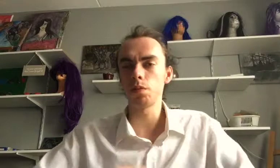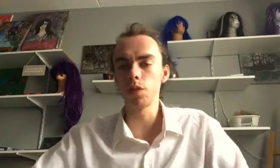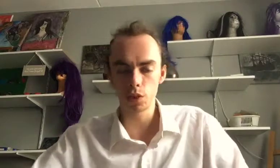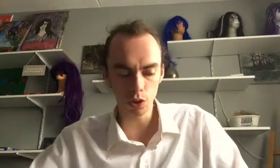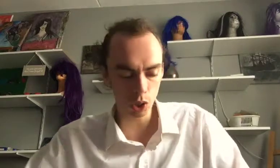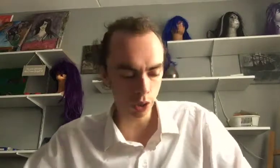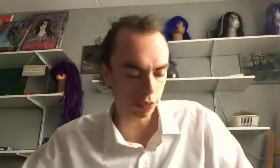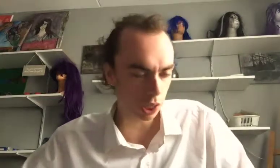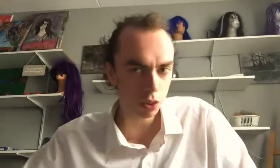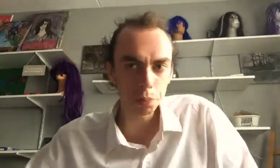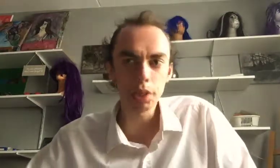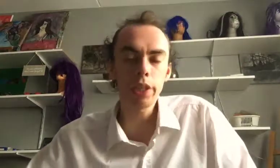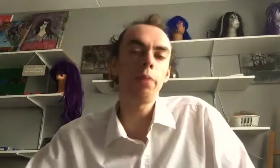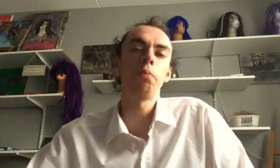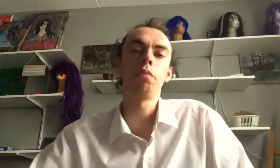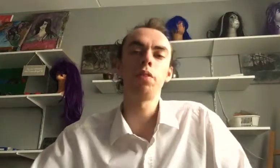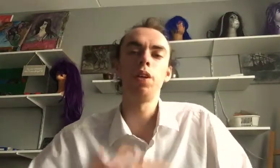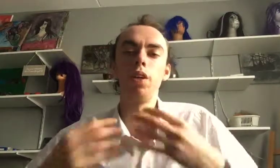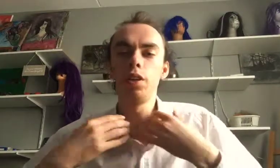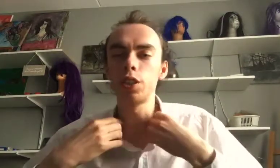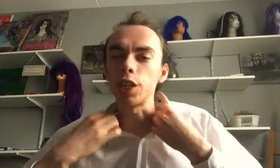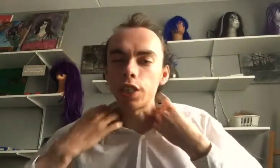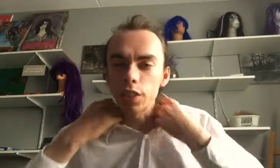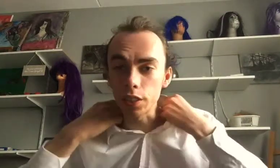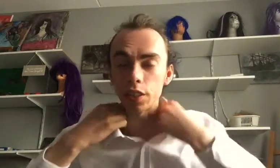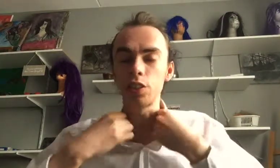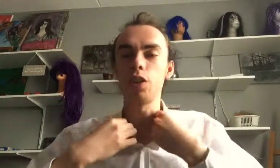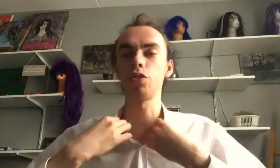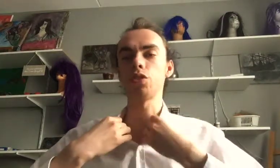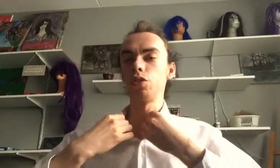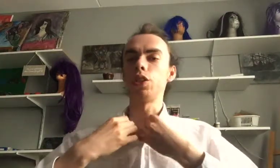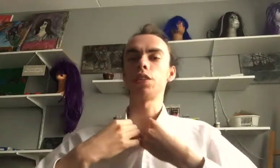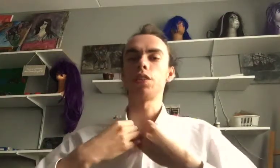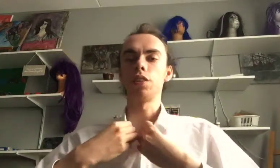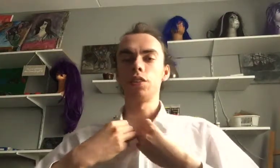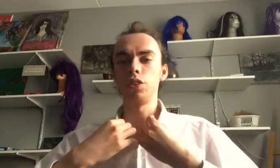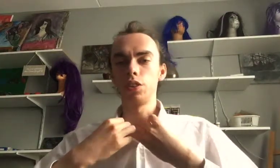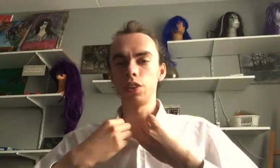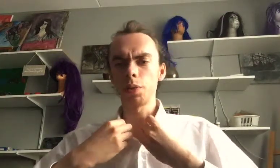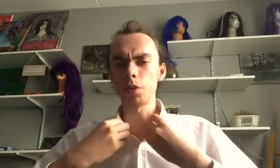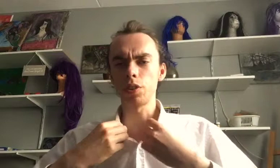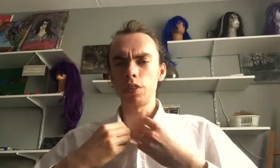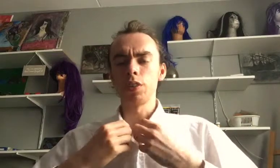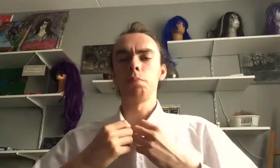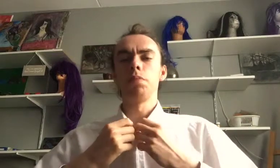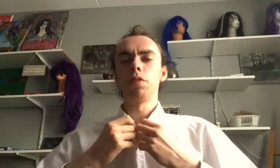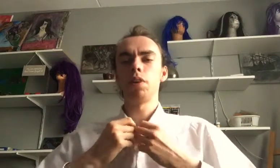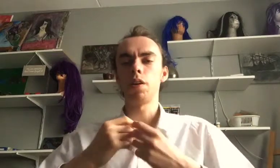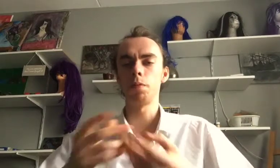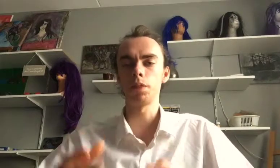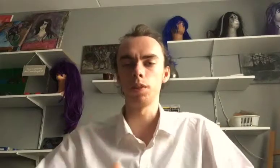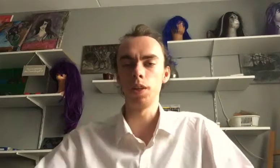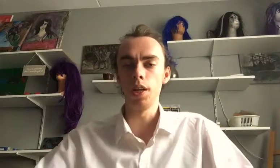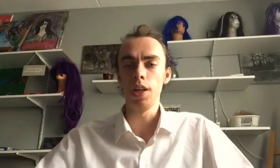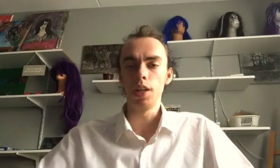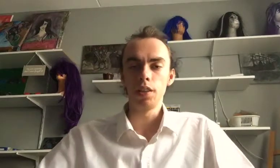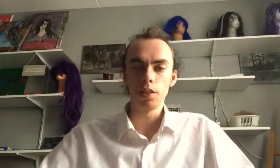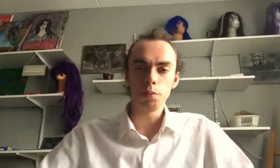So you have not to be scared in that you have to get chemotherapy. The